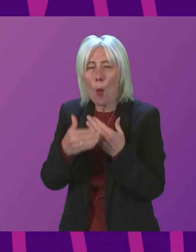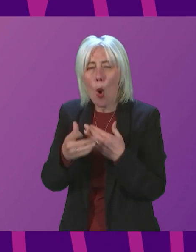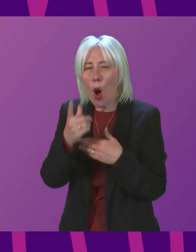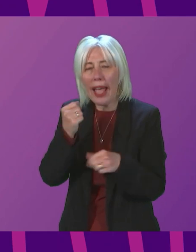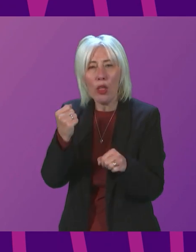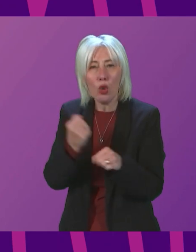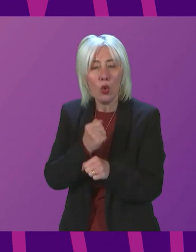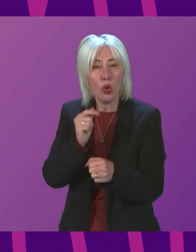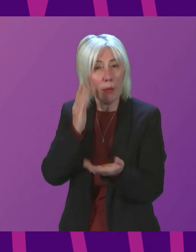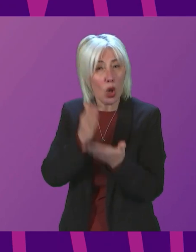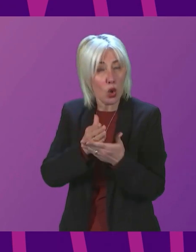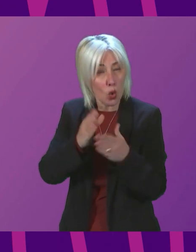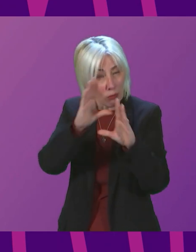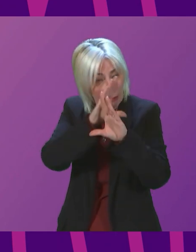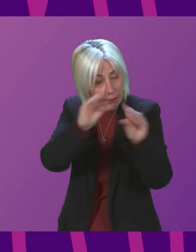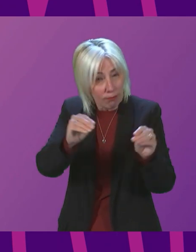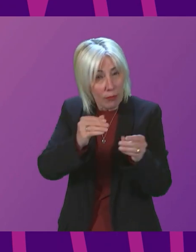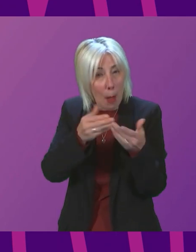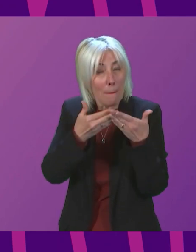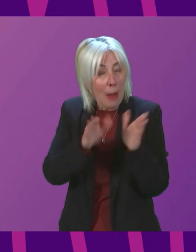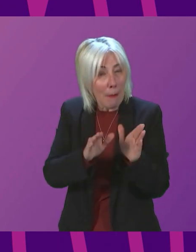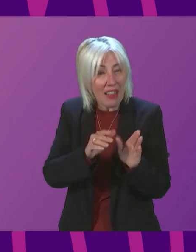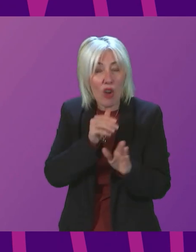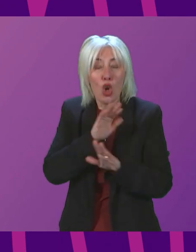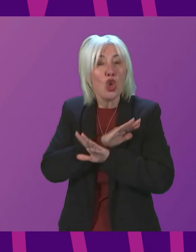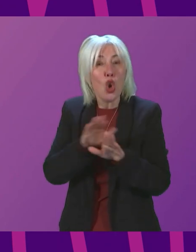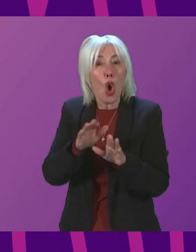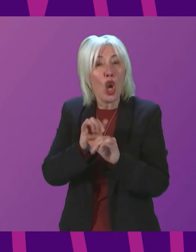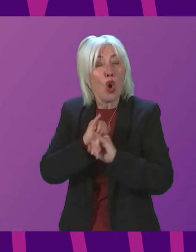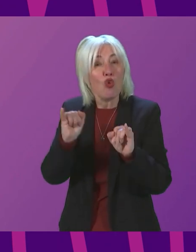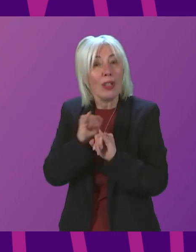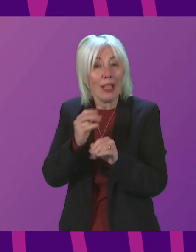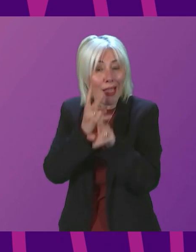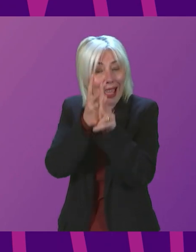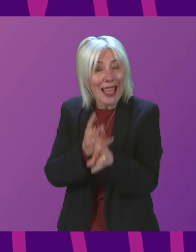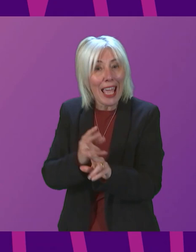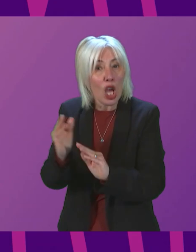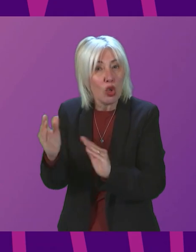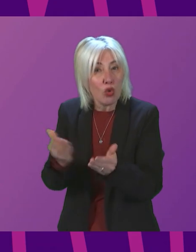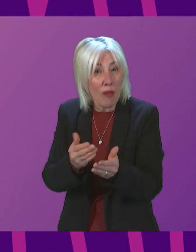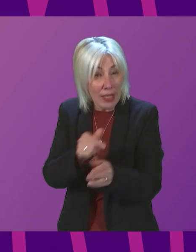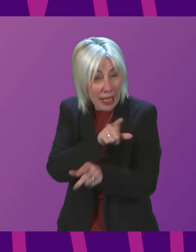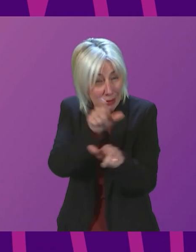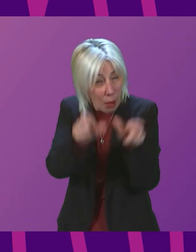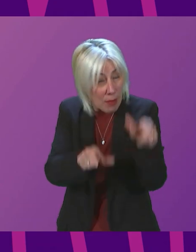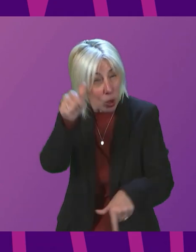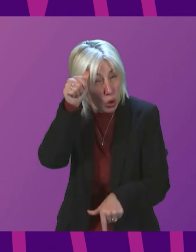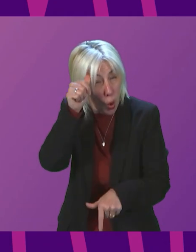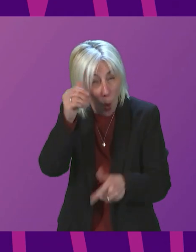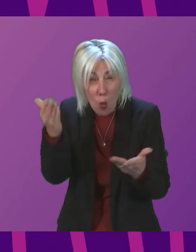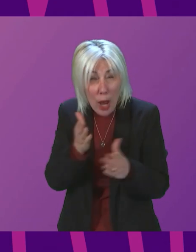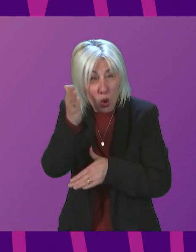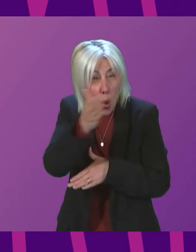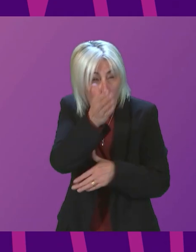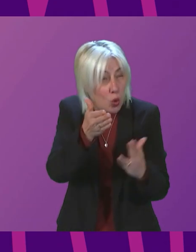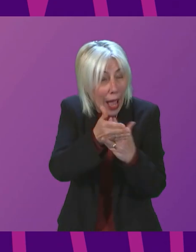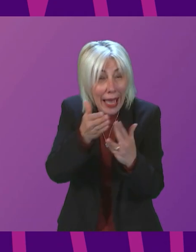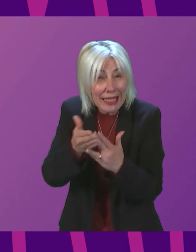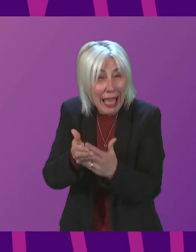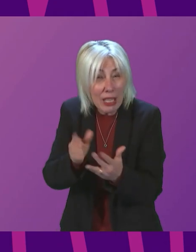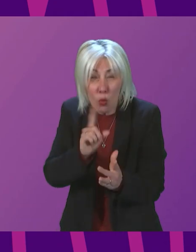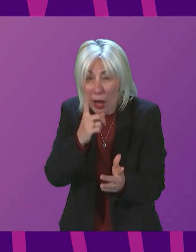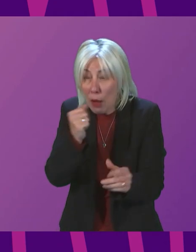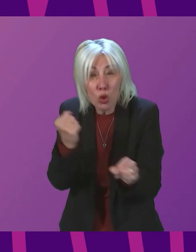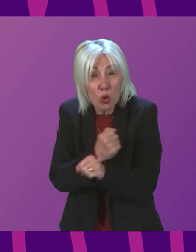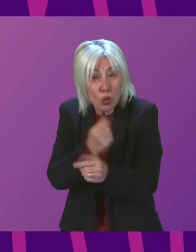public is aware of the right place to access non-critical care services and that such provision is available? The First Minister. Well, we